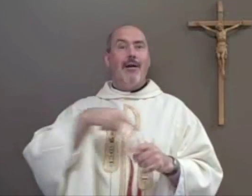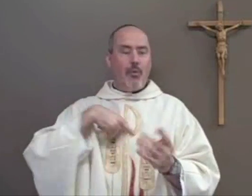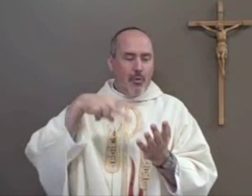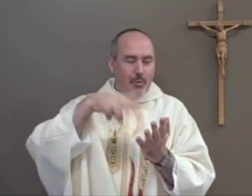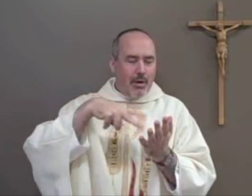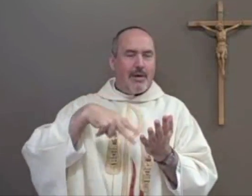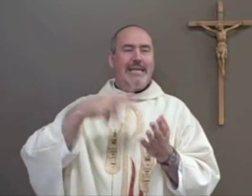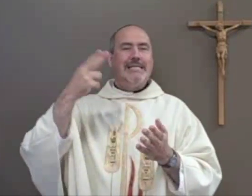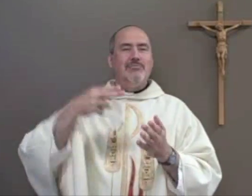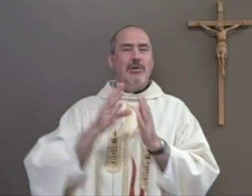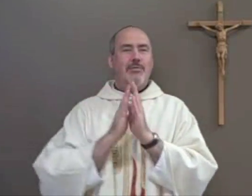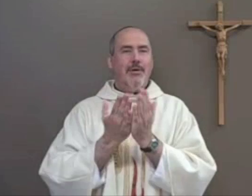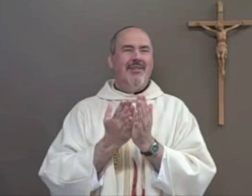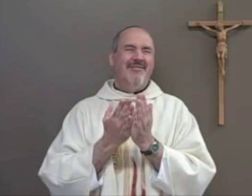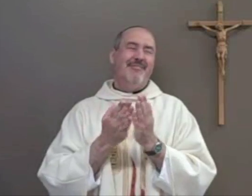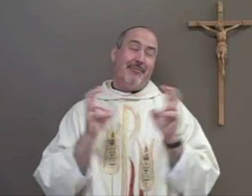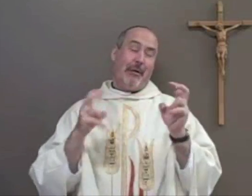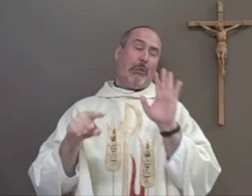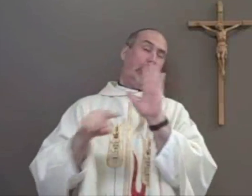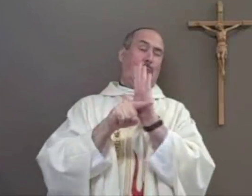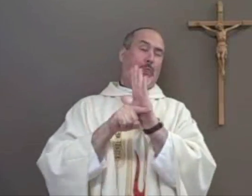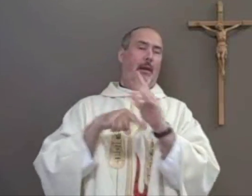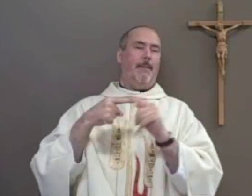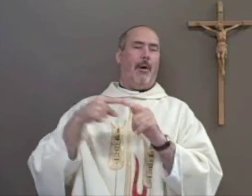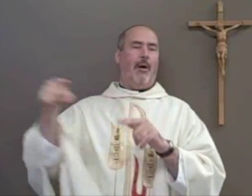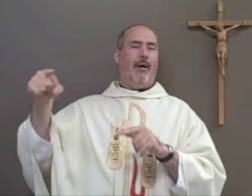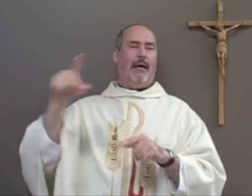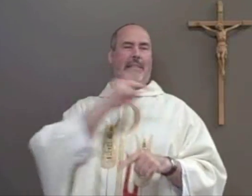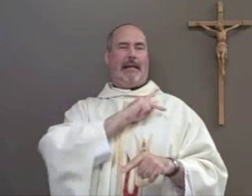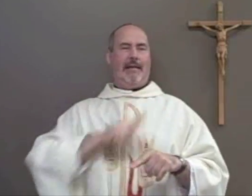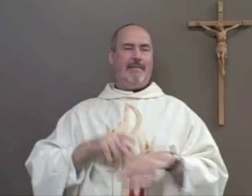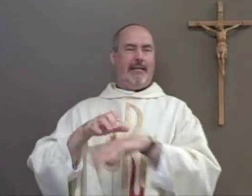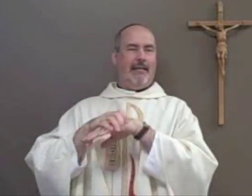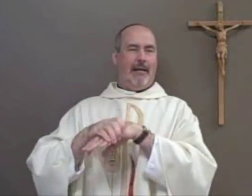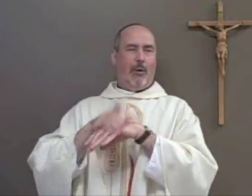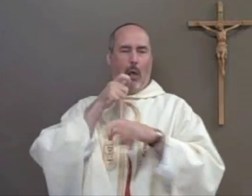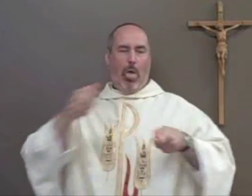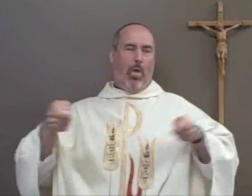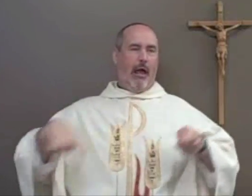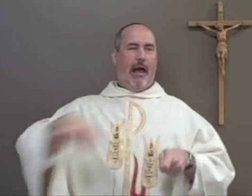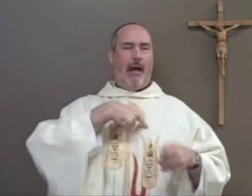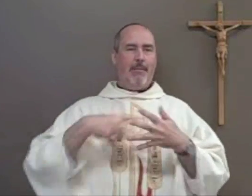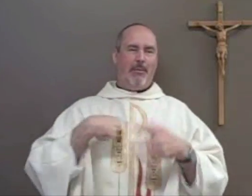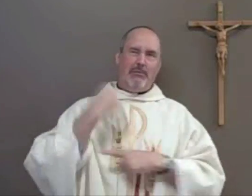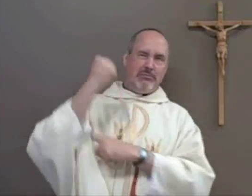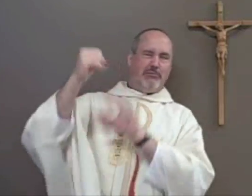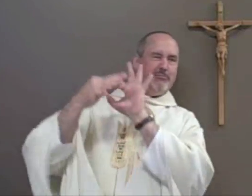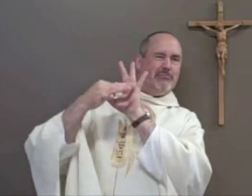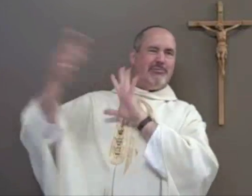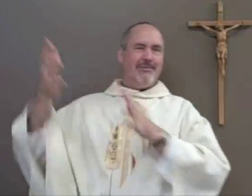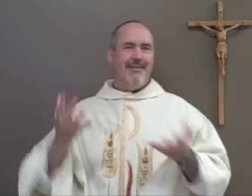plus you know we have a little bit of history with England Brighton free from the king of England and his rule so